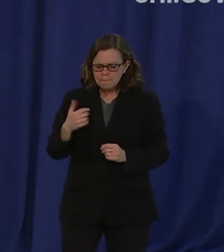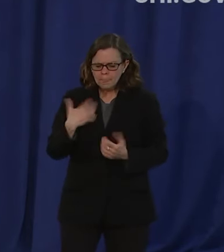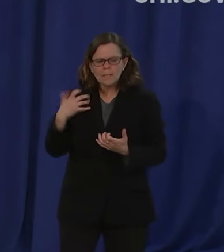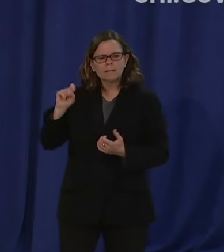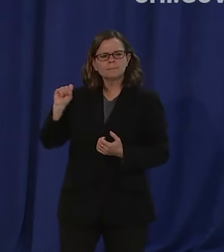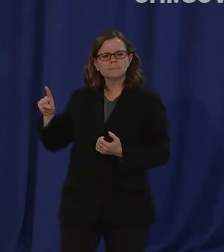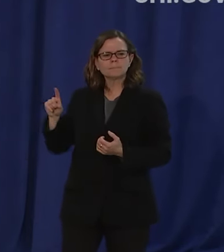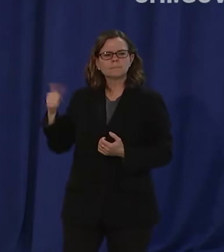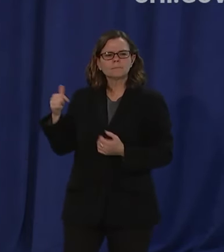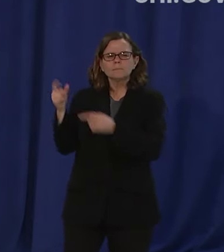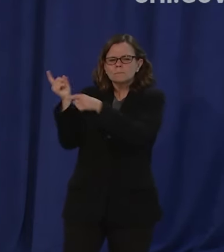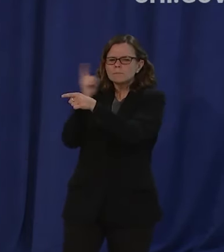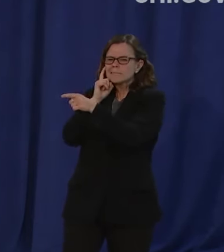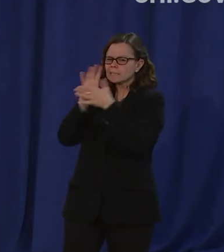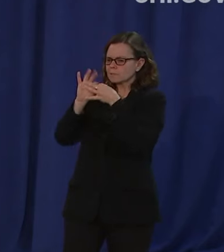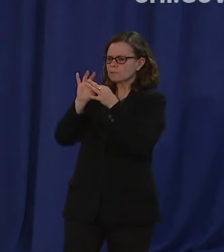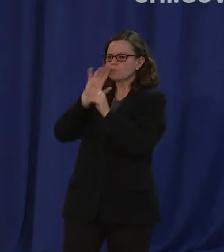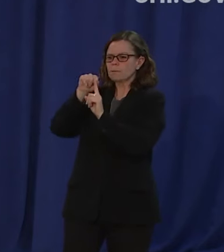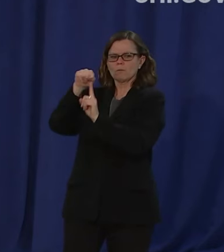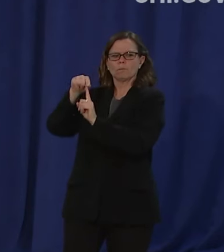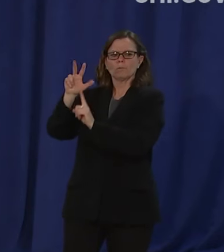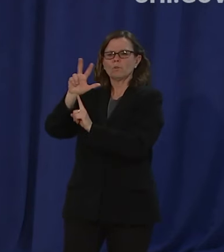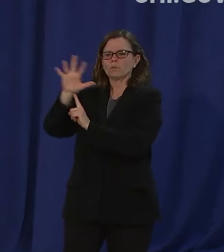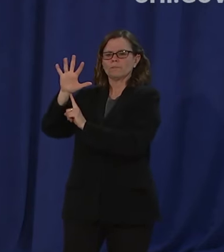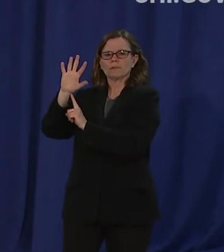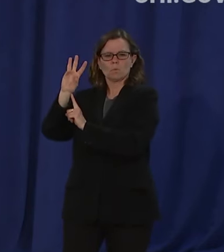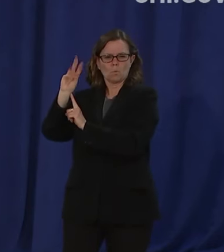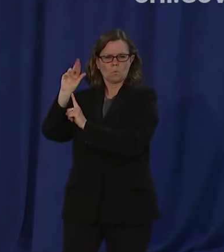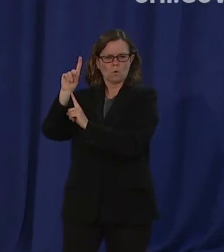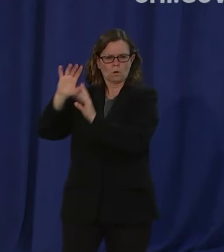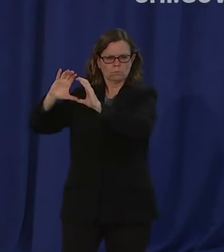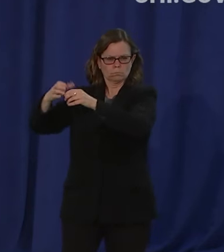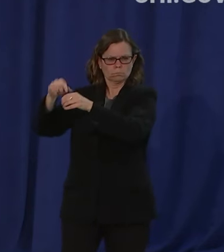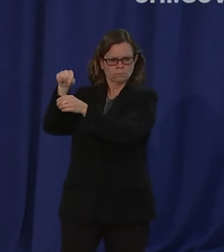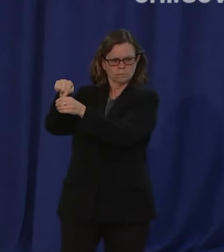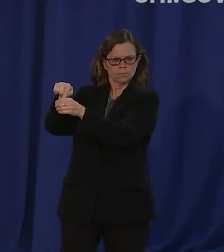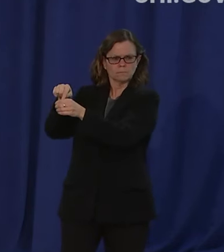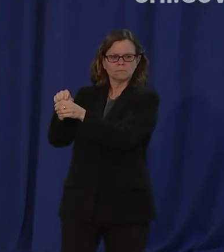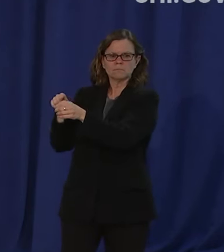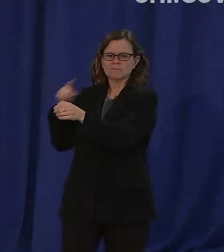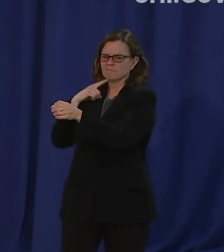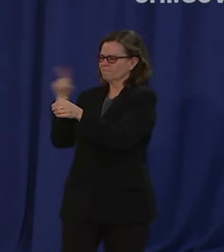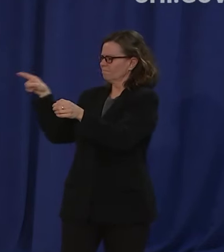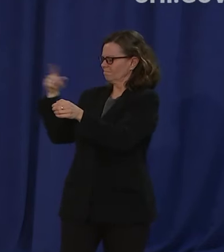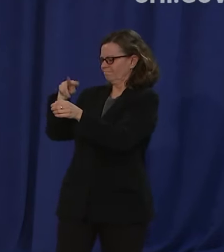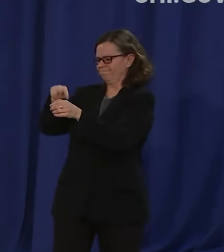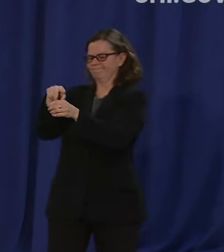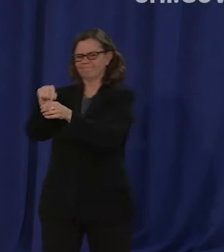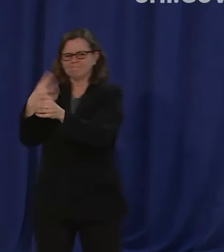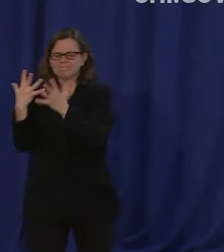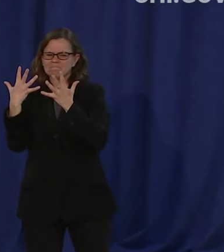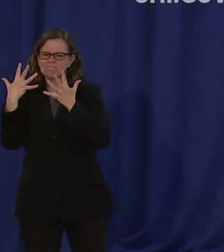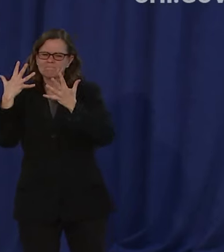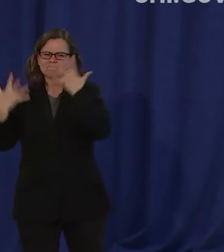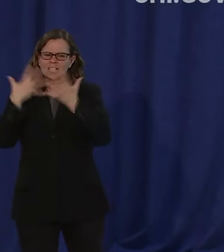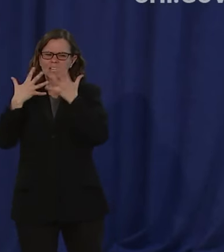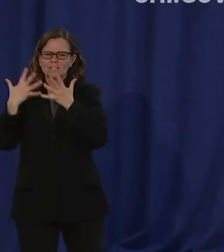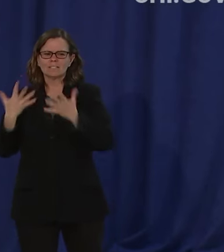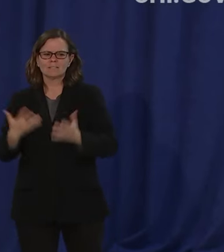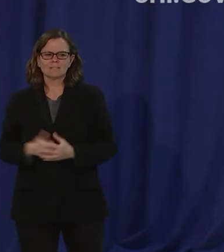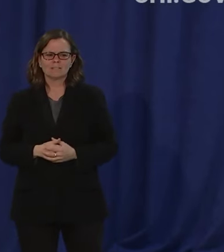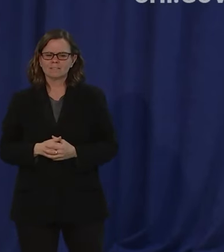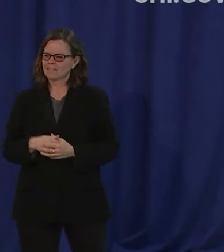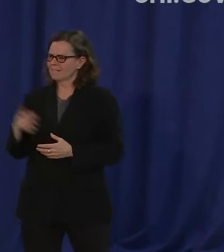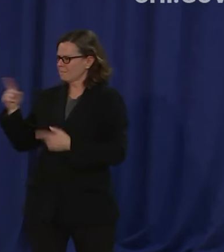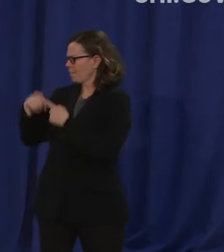the 35th ward alderman alderman ramirez rosa saying you're embarrassed what can you do to stop the acrimony well i think that